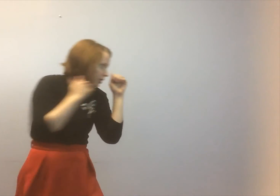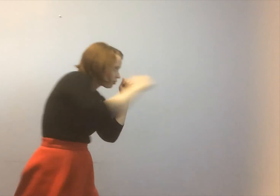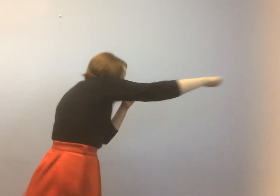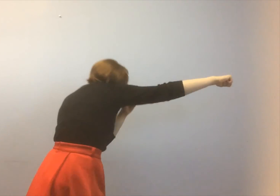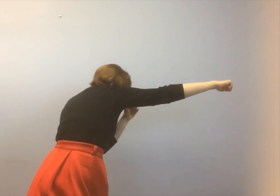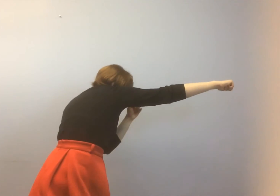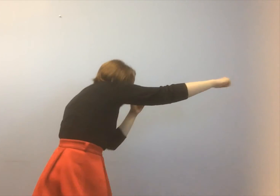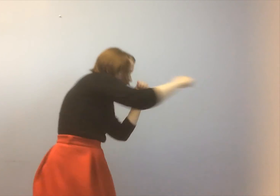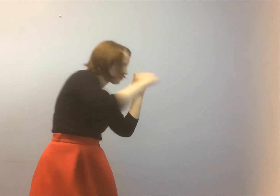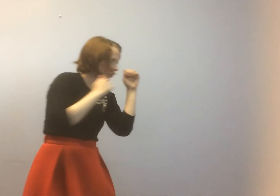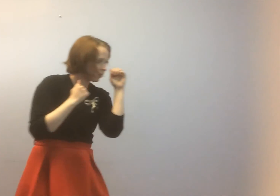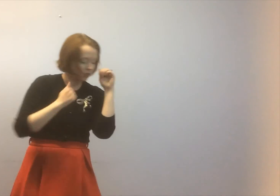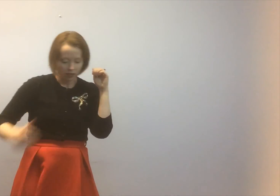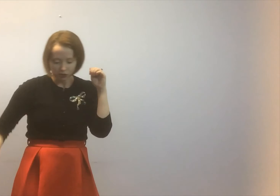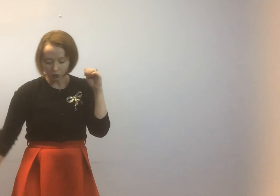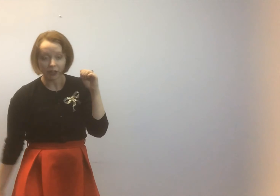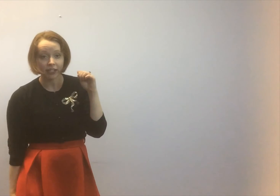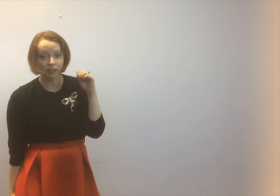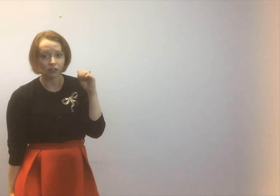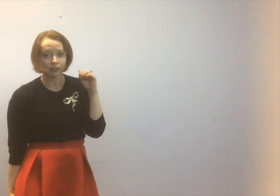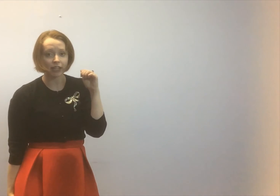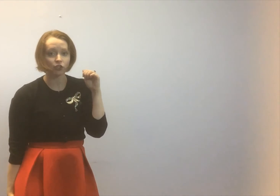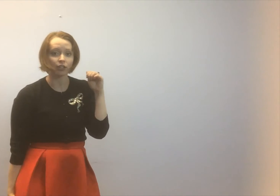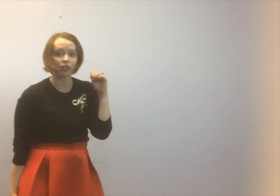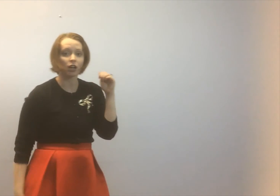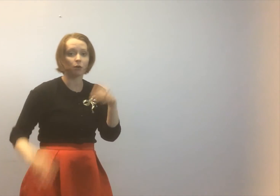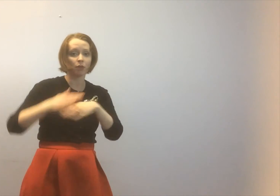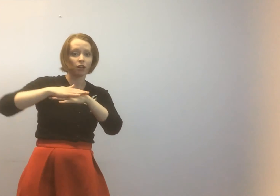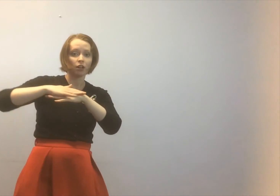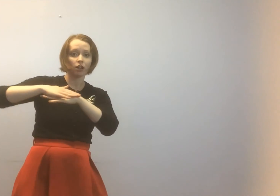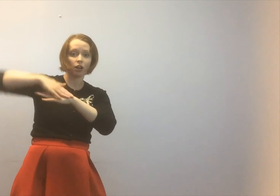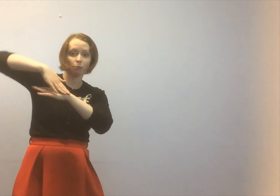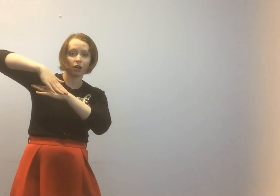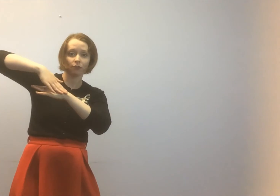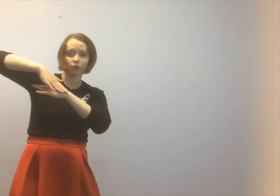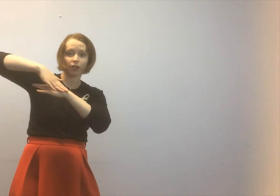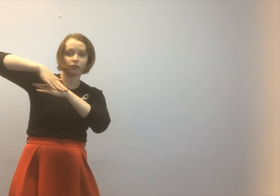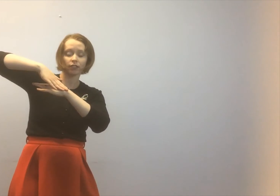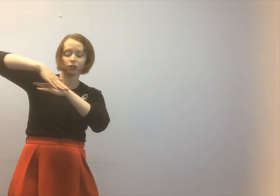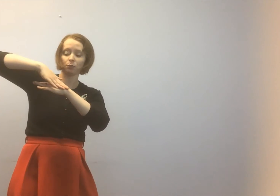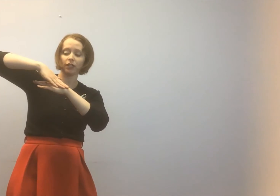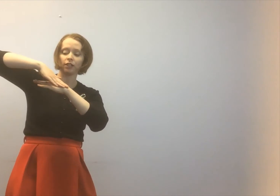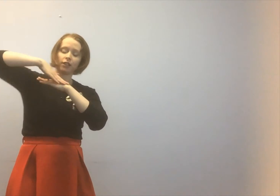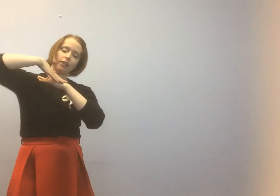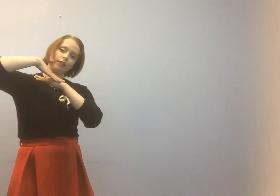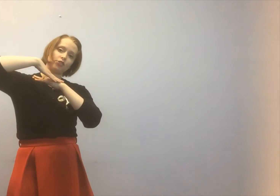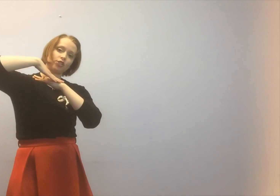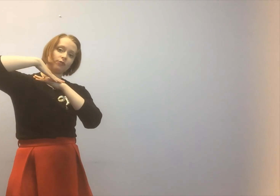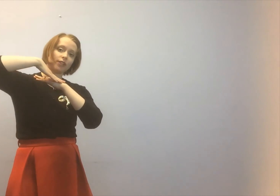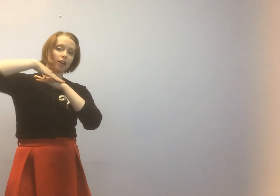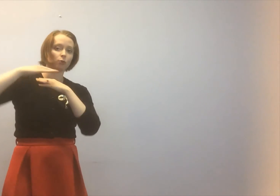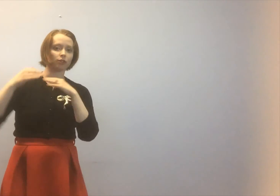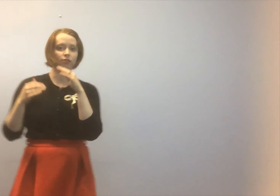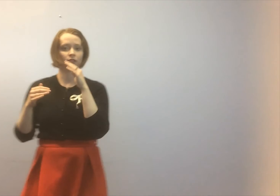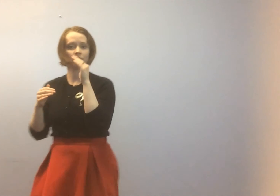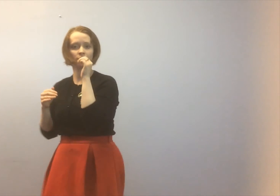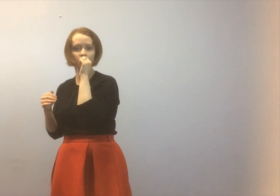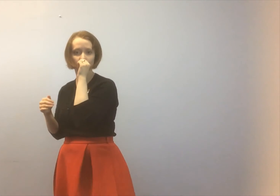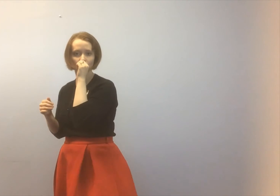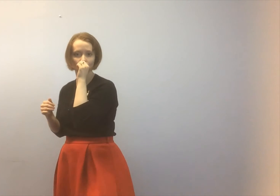this too so my heel is actually going come up off the ground a little bit and shift outwards so